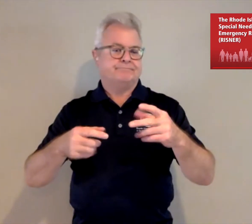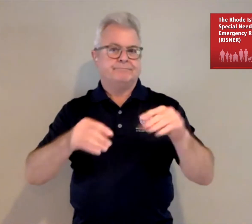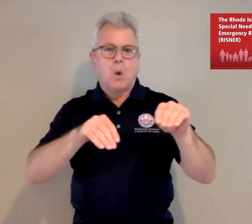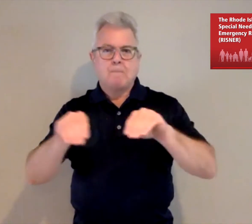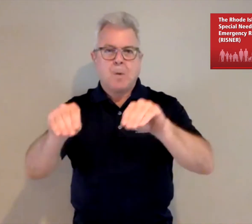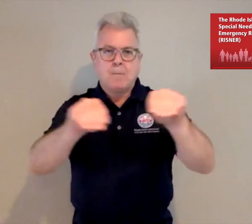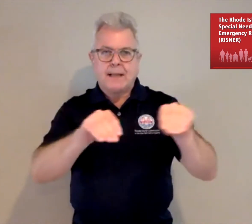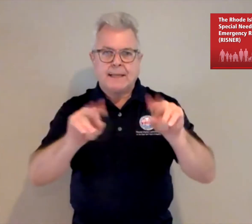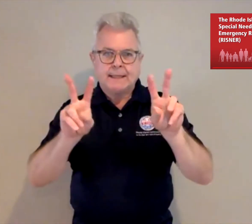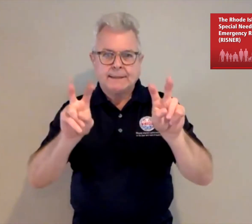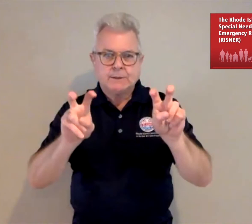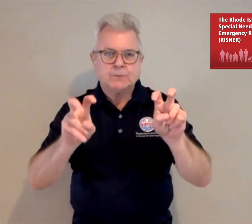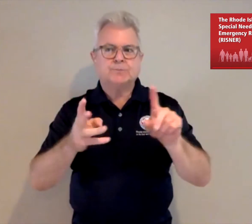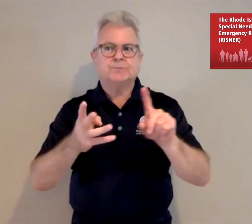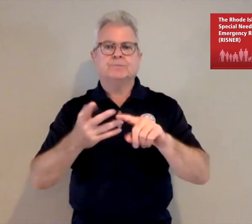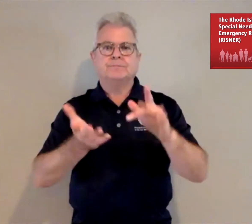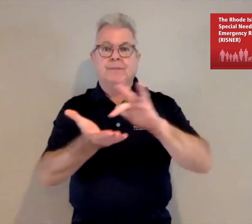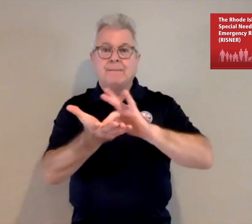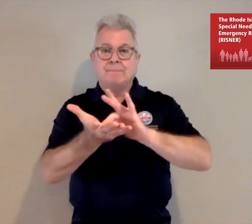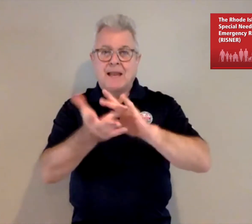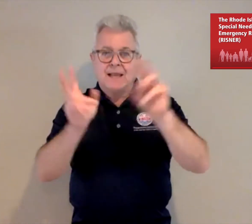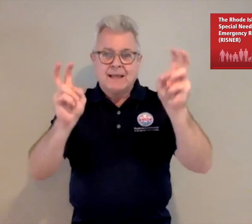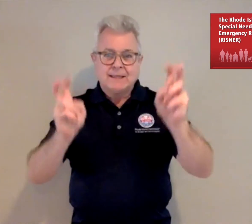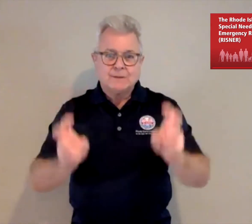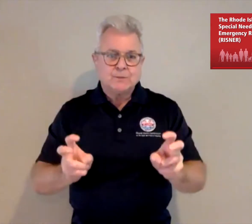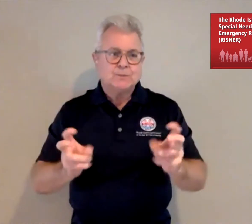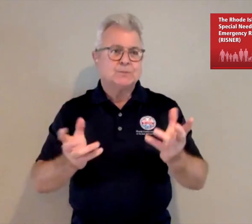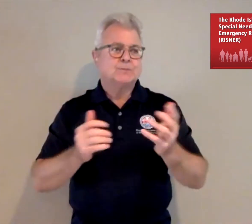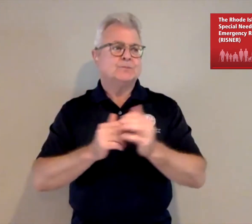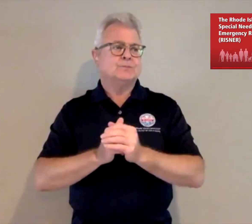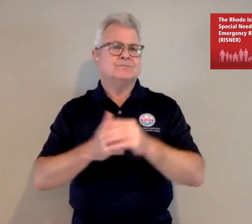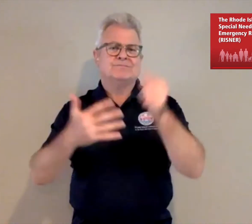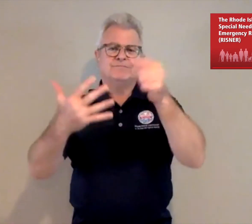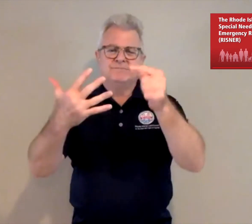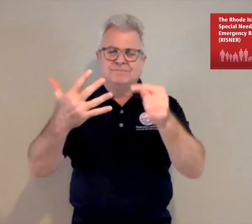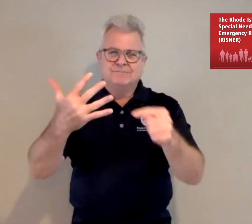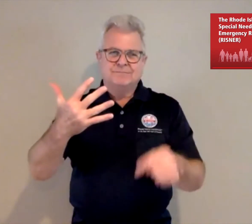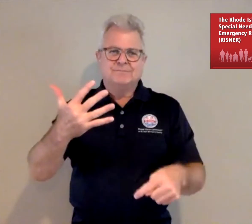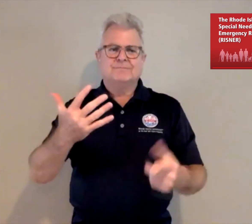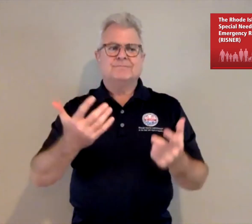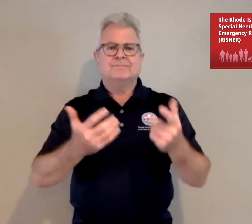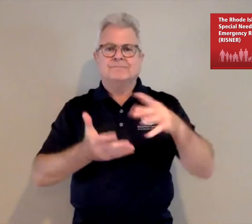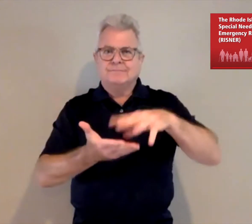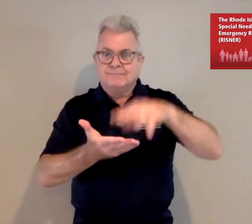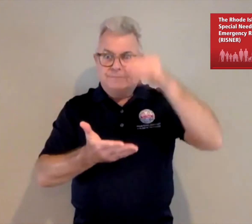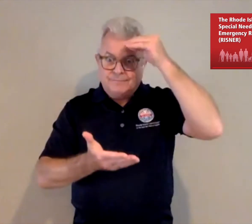a wheelchair user, someone with mobility issues, medication issues,